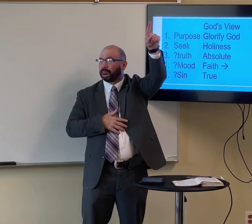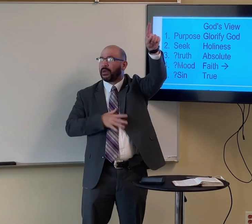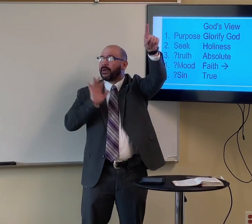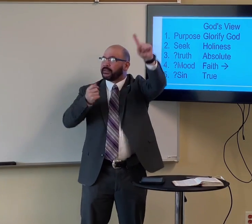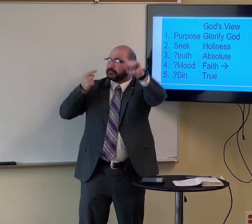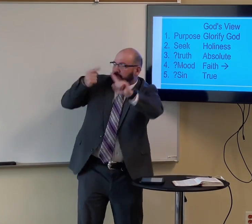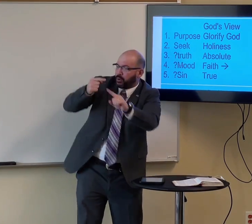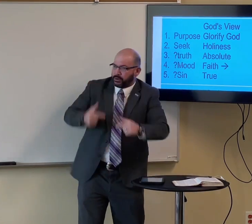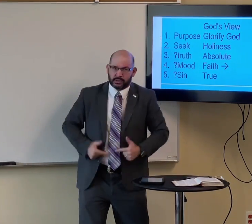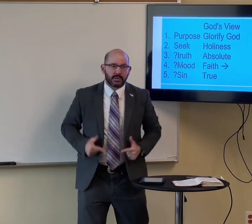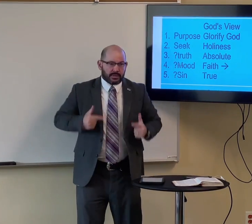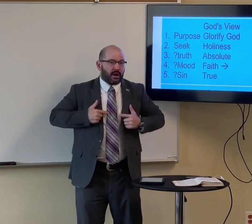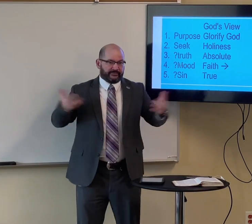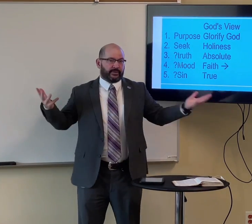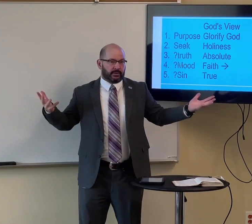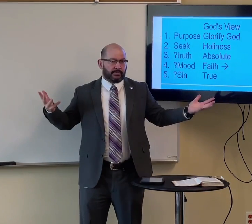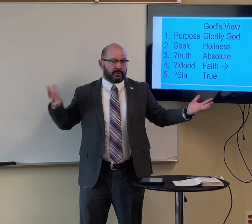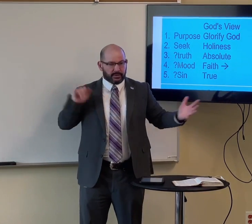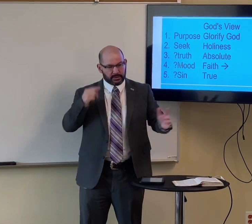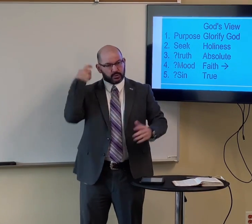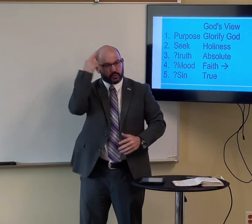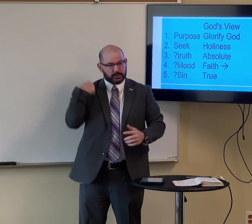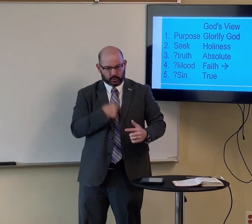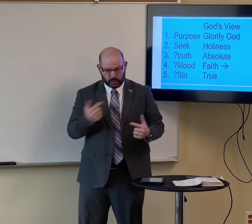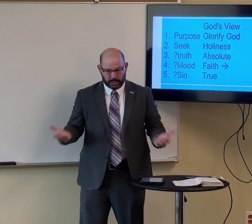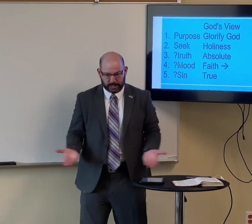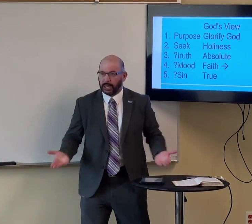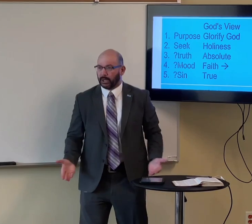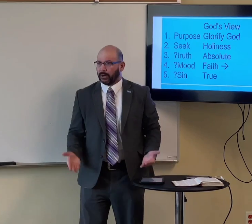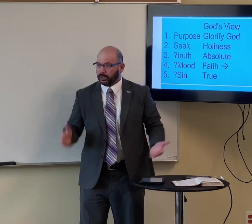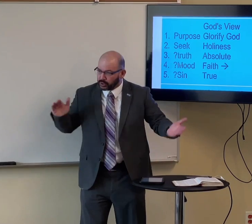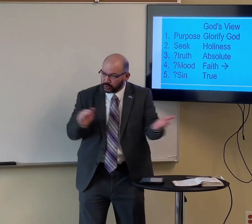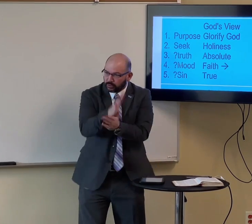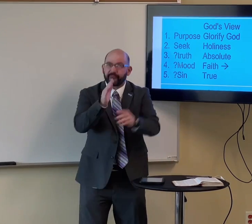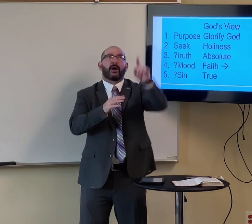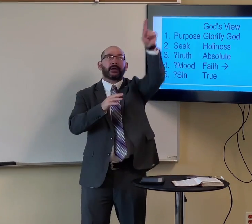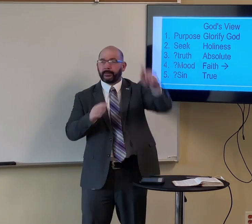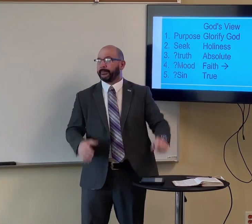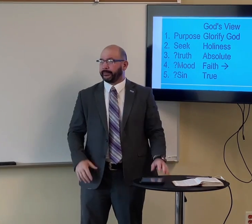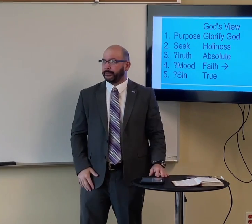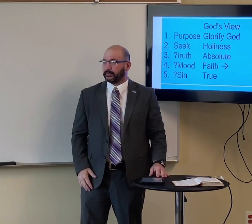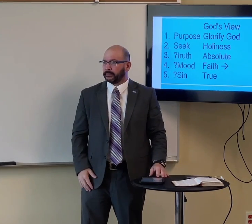the purpose is to glorify God in your life. That's the reason we're here, to glorify God.